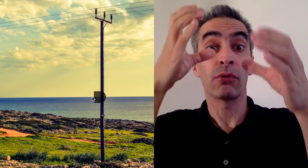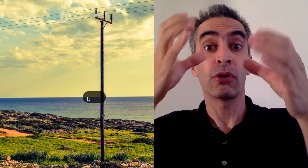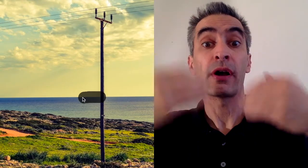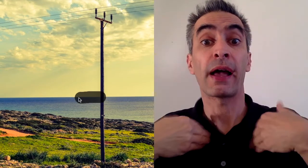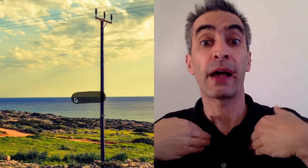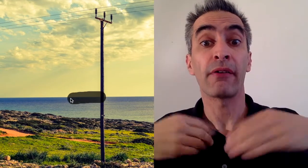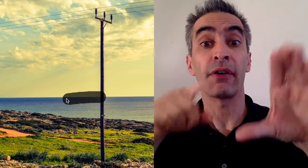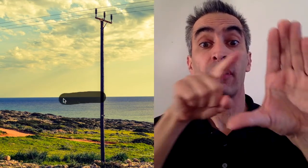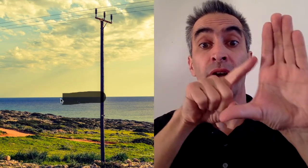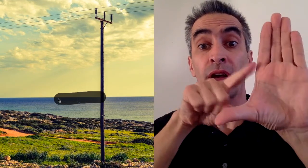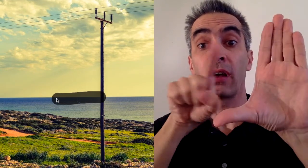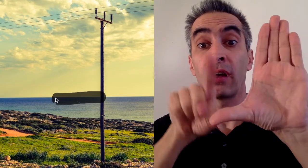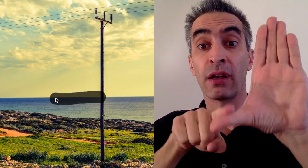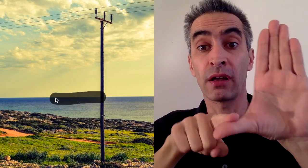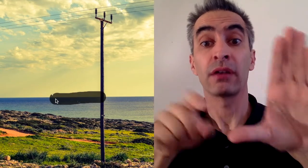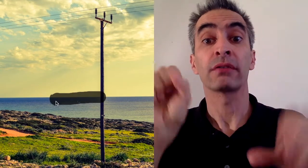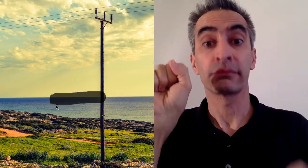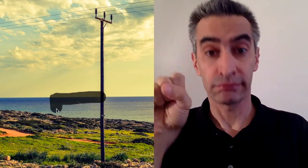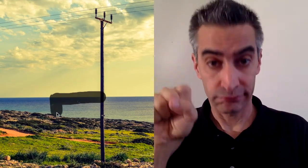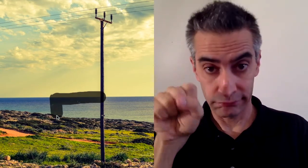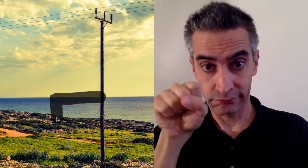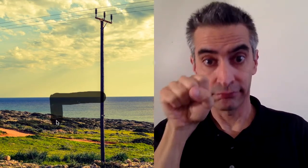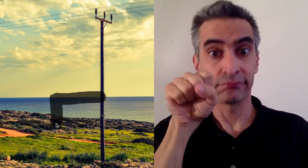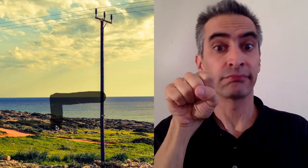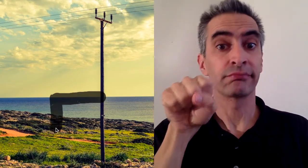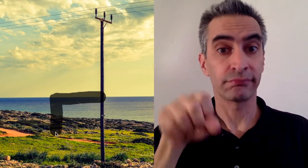Telephone poles have right angles. Yes, they do.